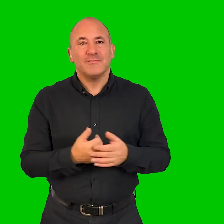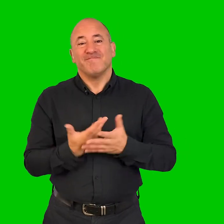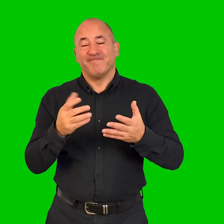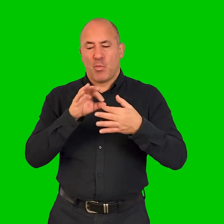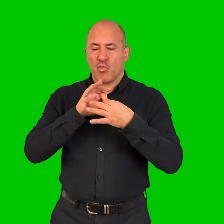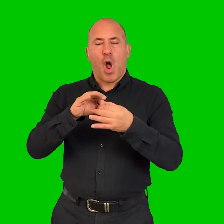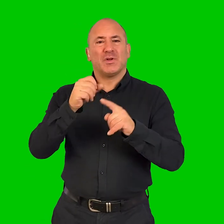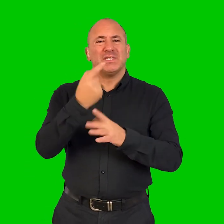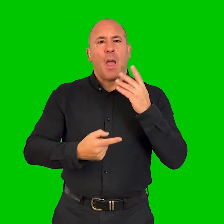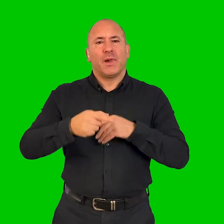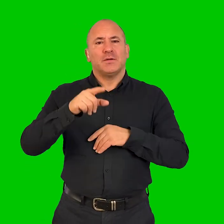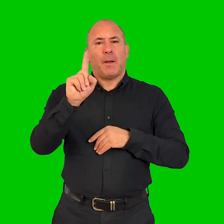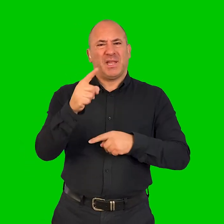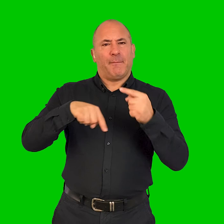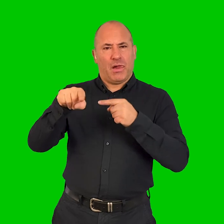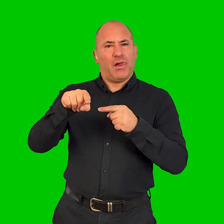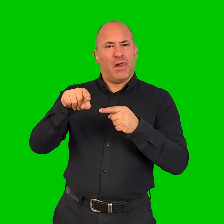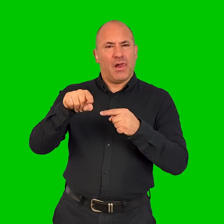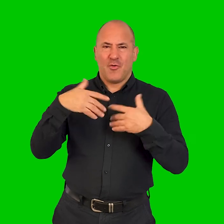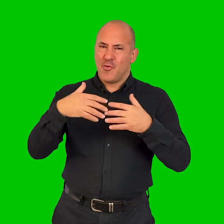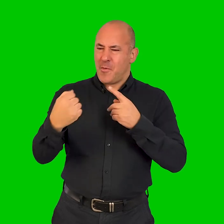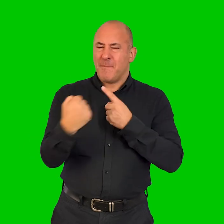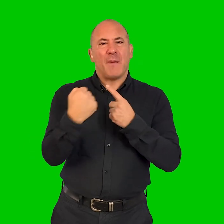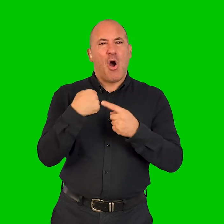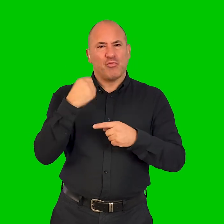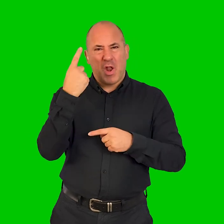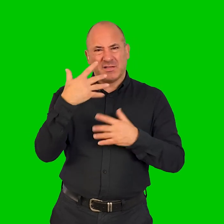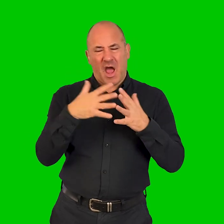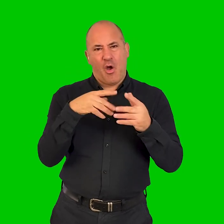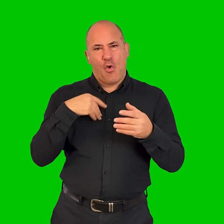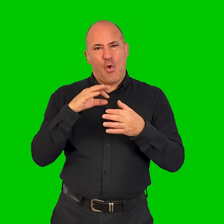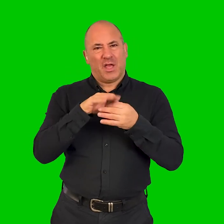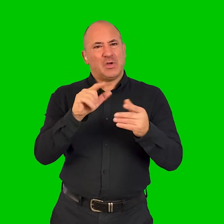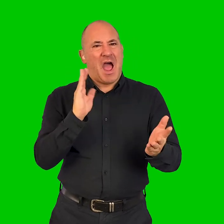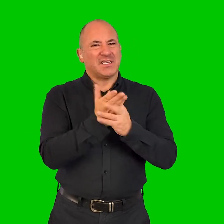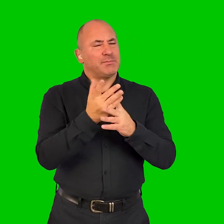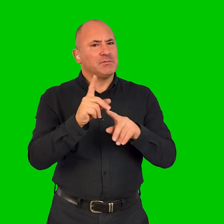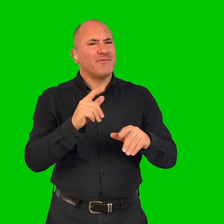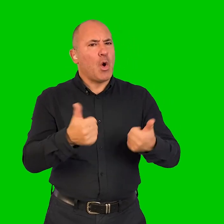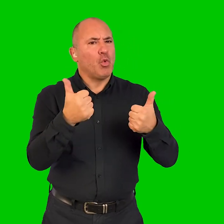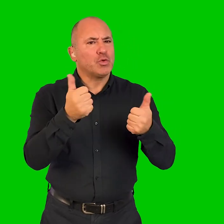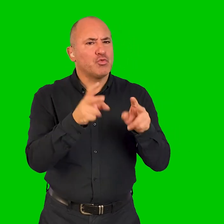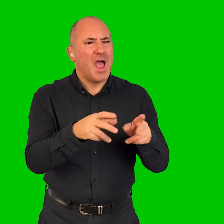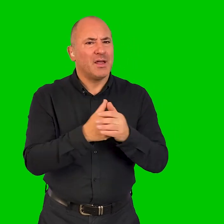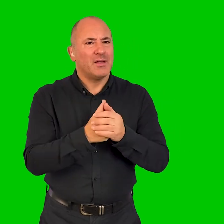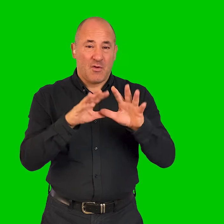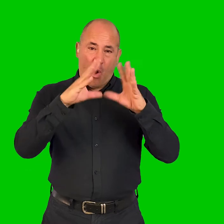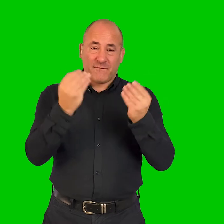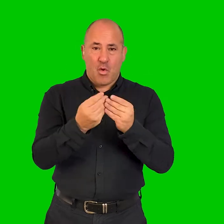Yes, working with disabled artists has impacted our approach to access in a very positive way. Overall, it's